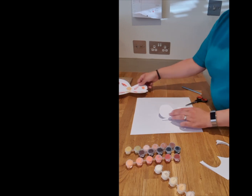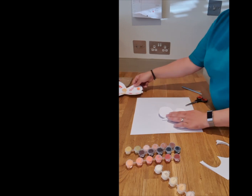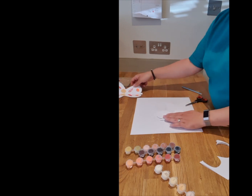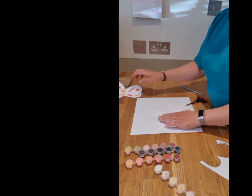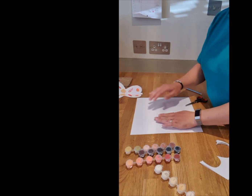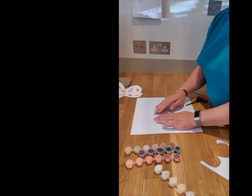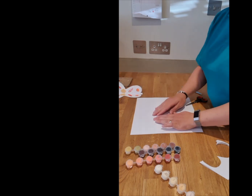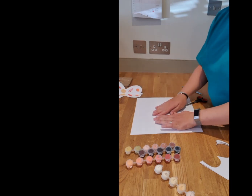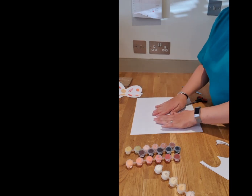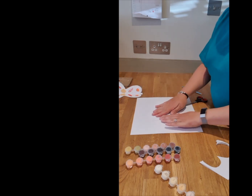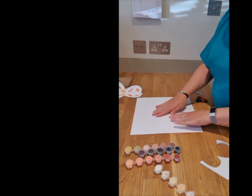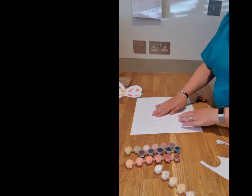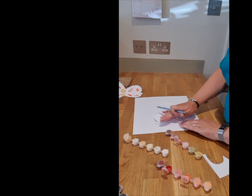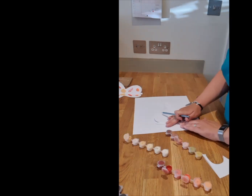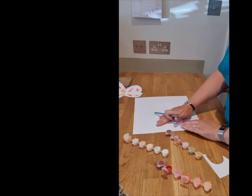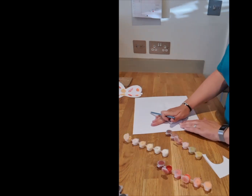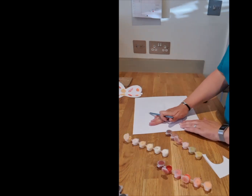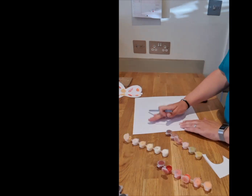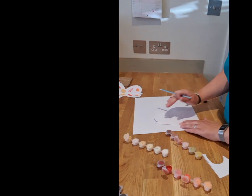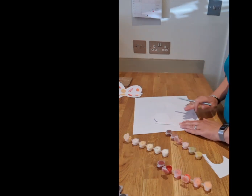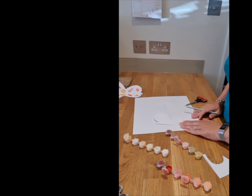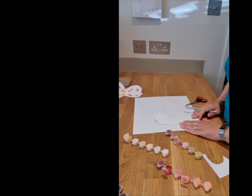And then you can choose your colours that you want to put on it.